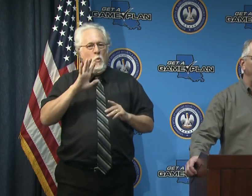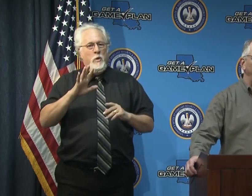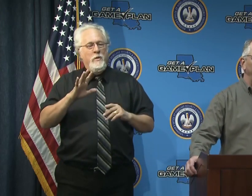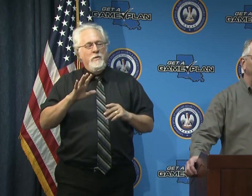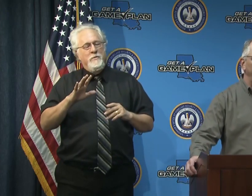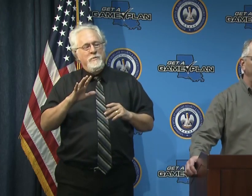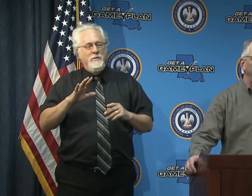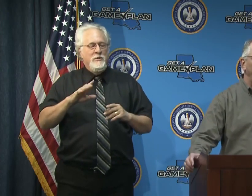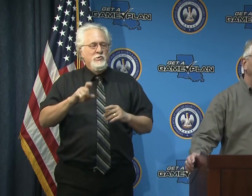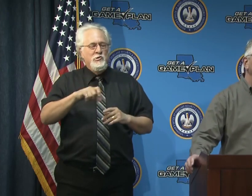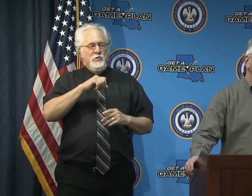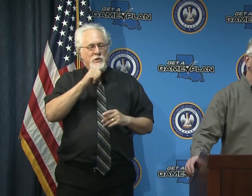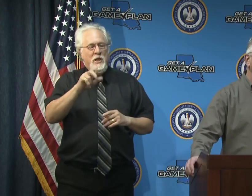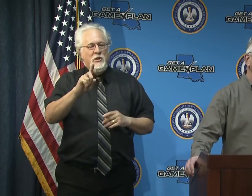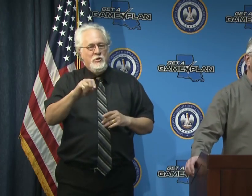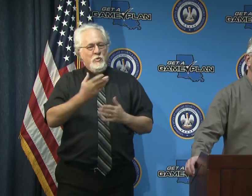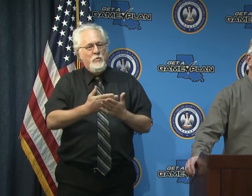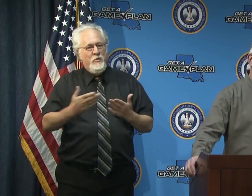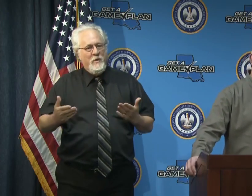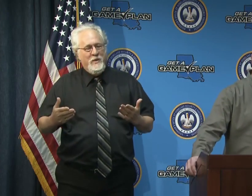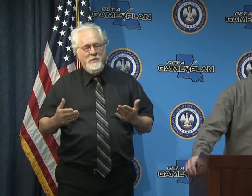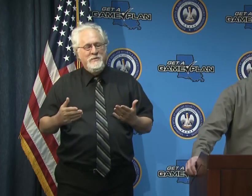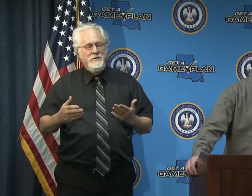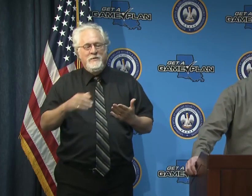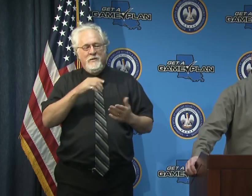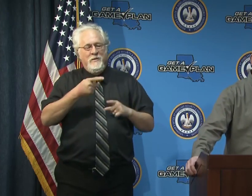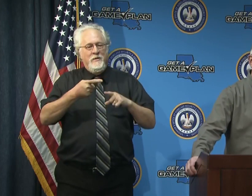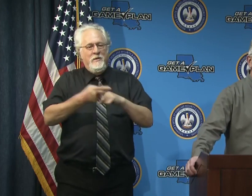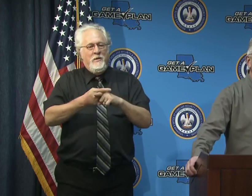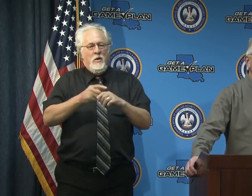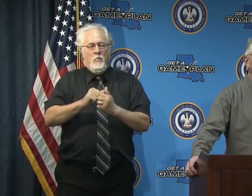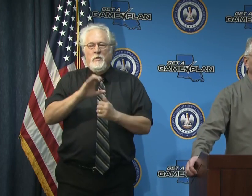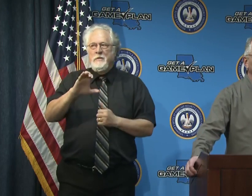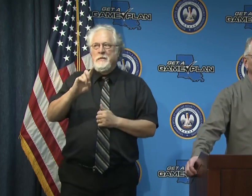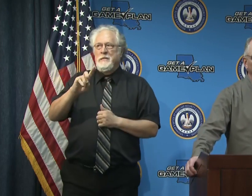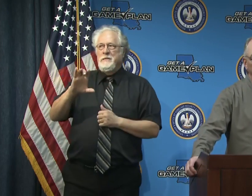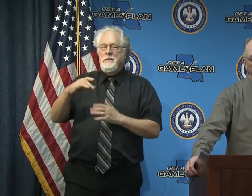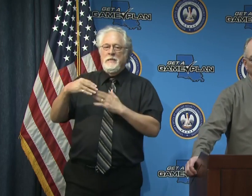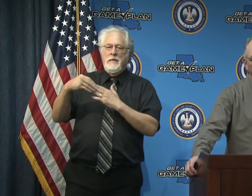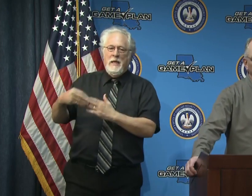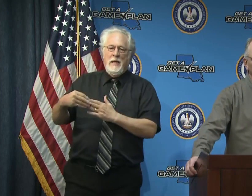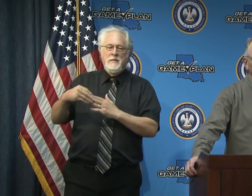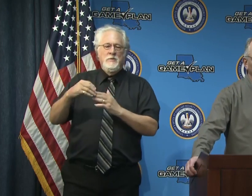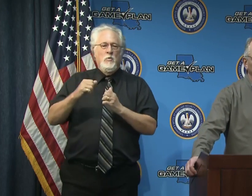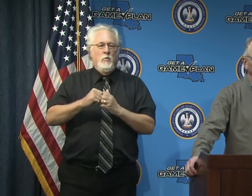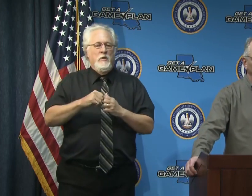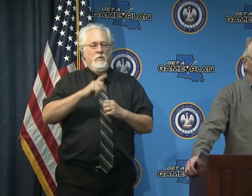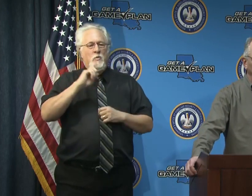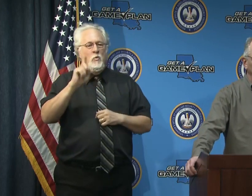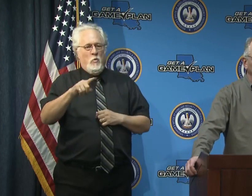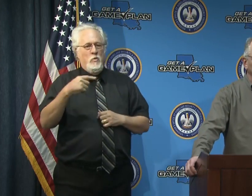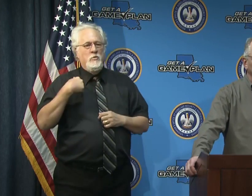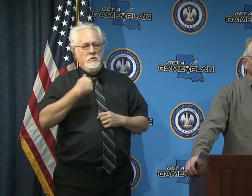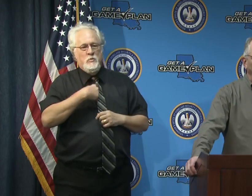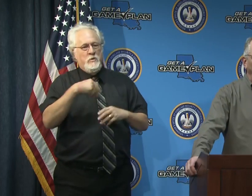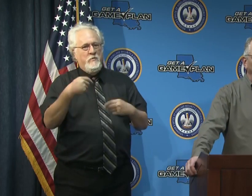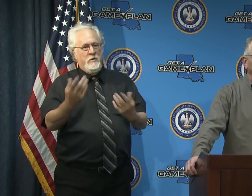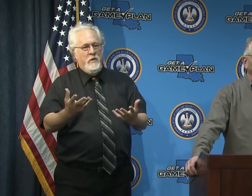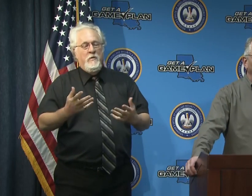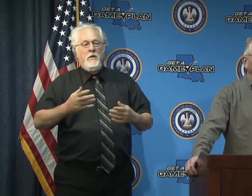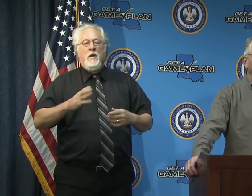do things that they really shouldn't do that are inconsistent with the cdc guidance and with the various orders that we have issued